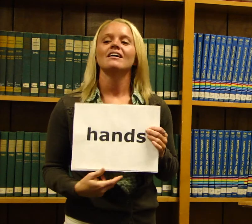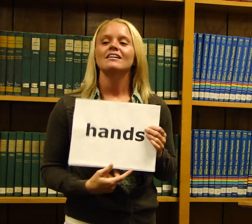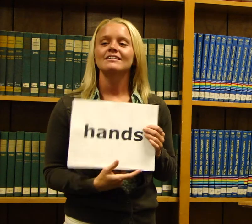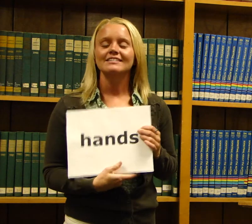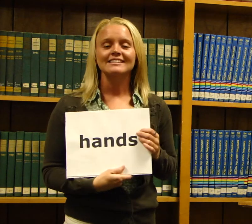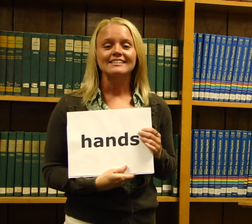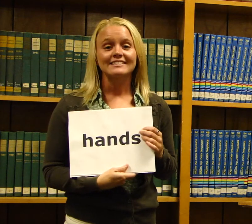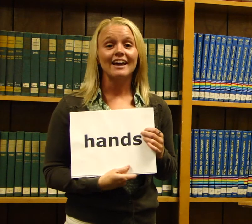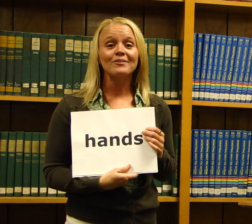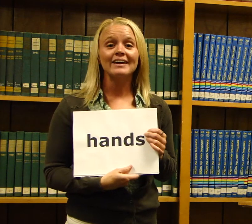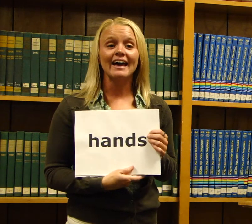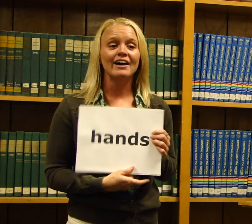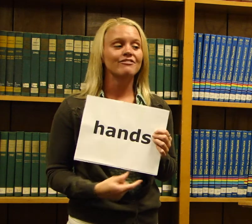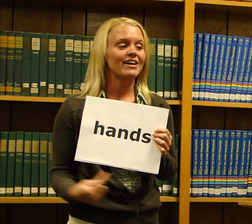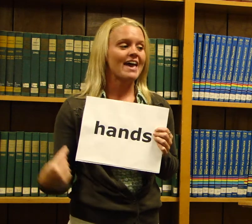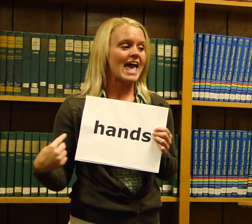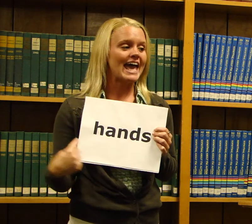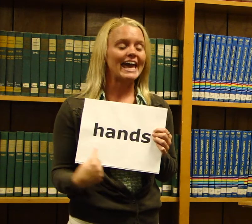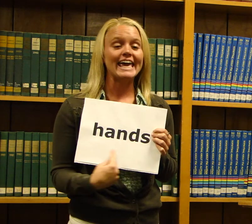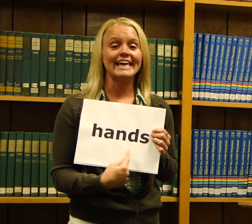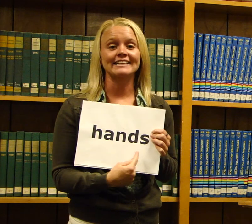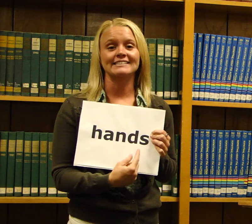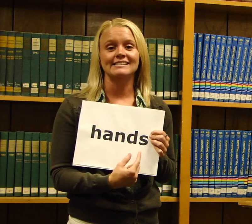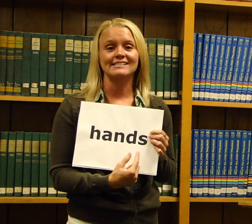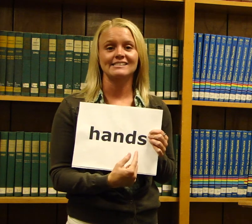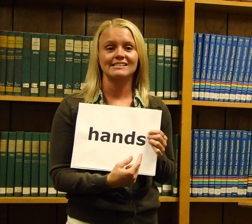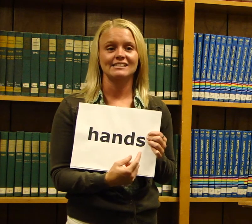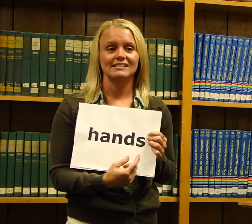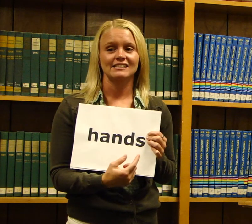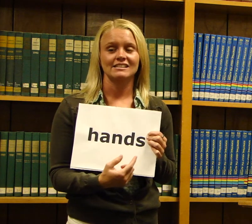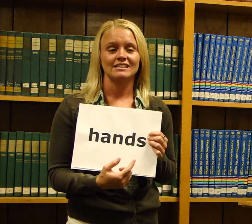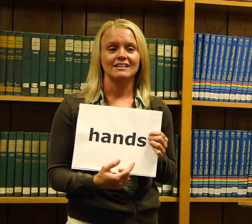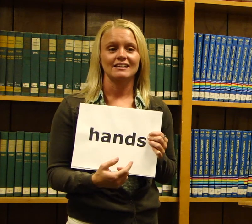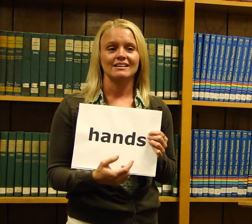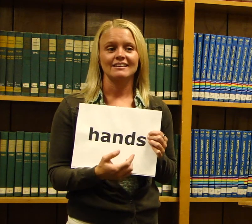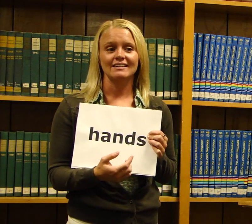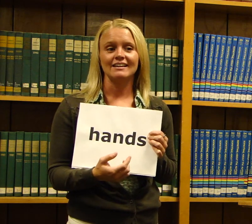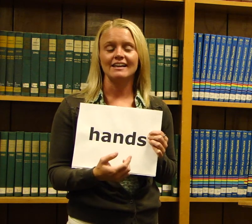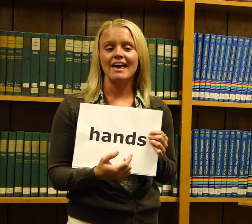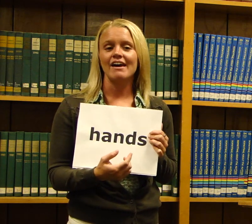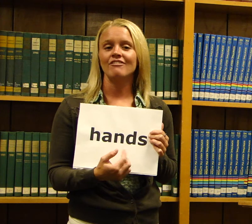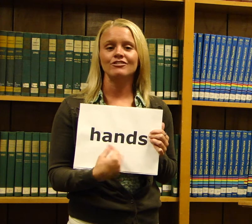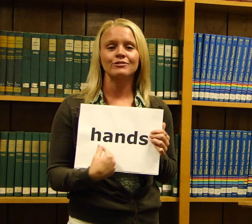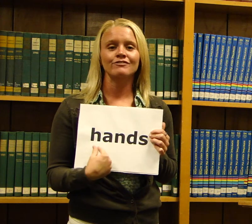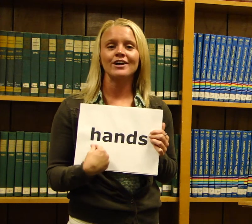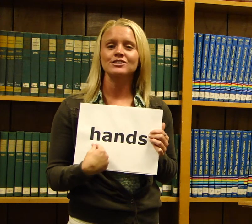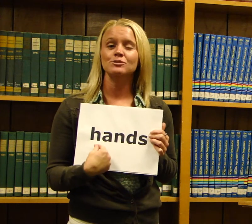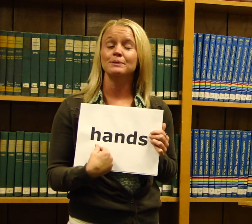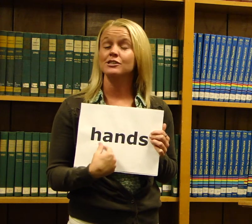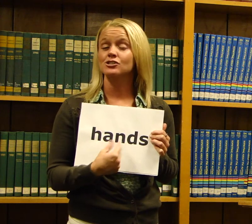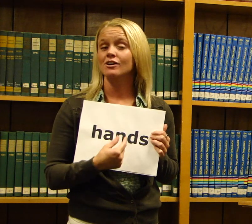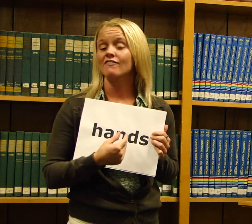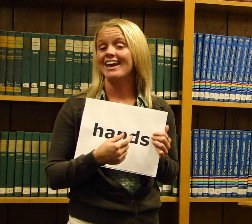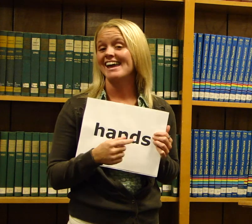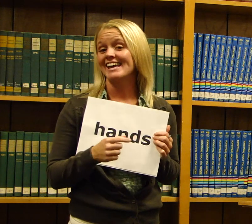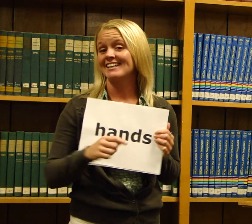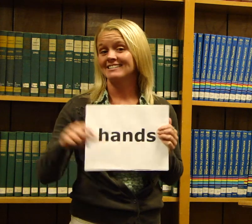Now we have hands. Can everyone find your picture of hands?